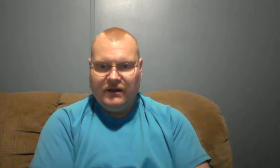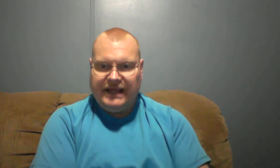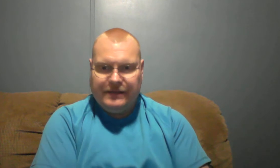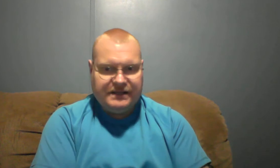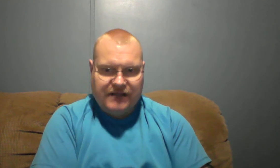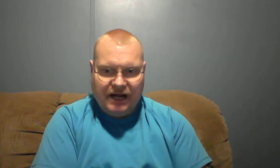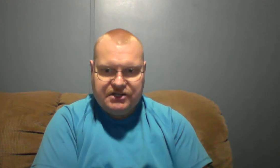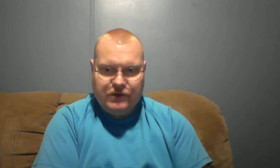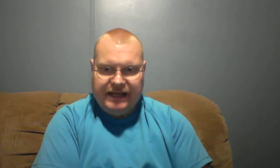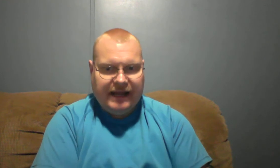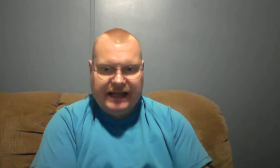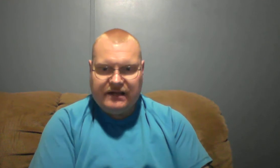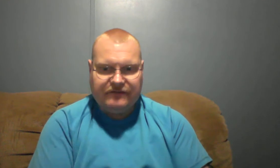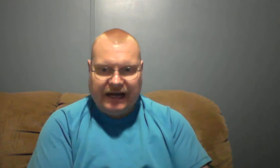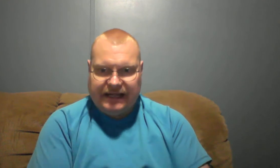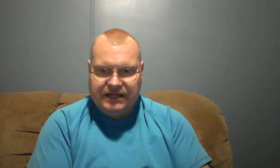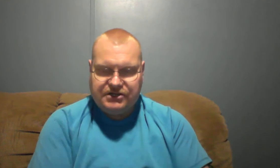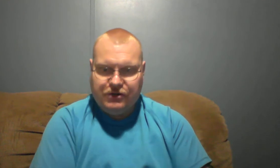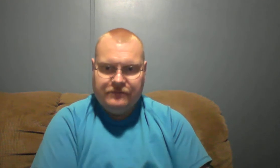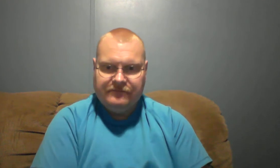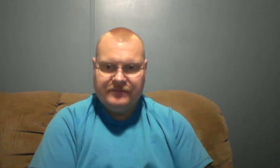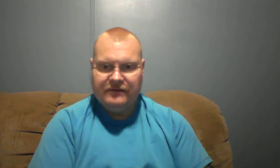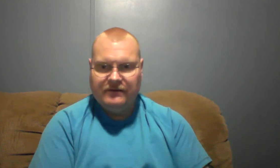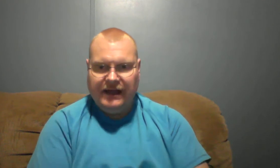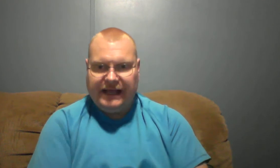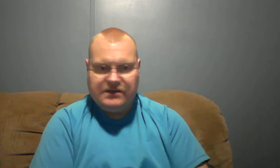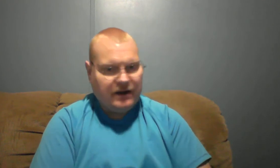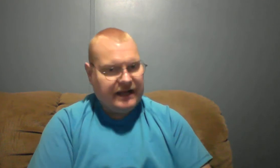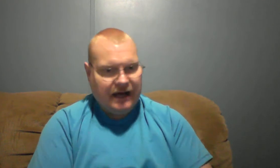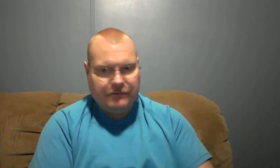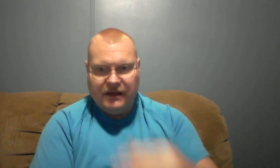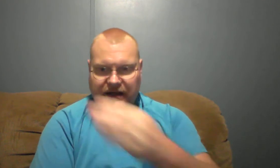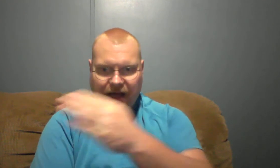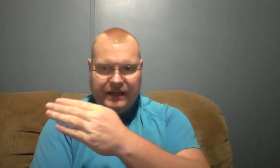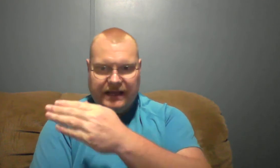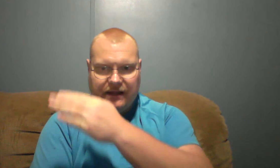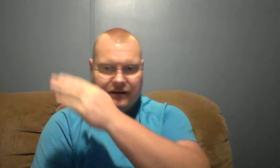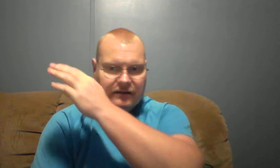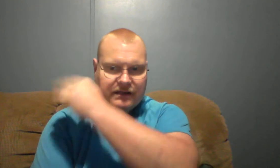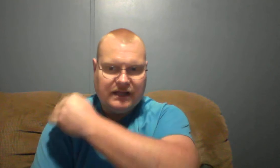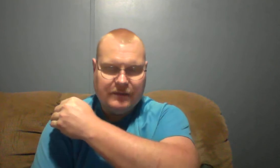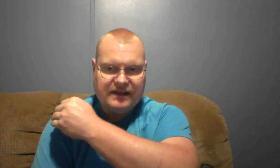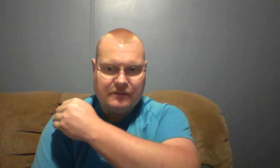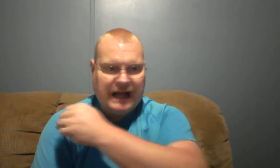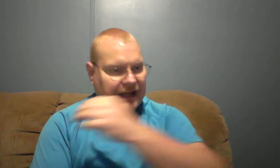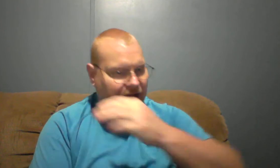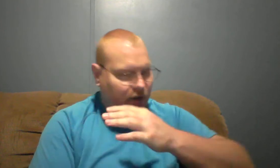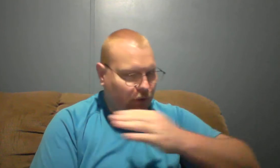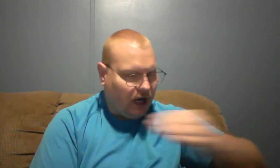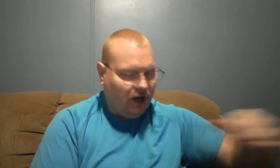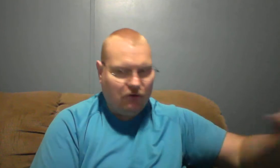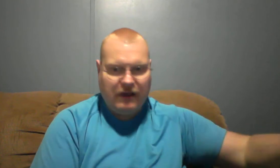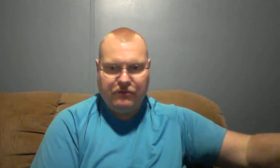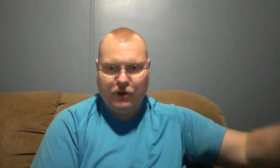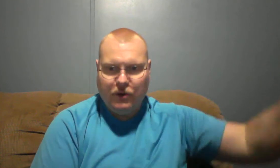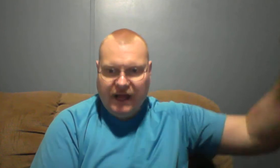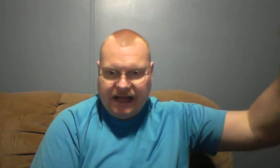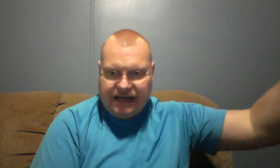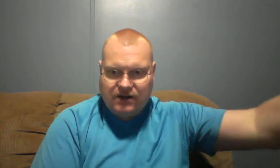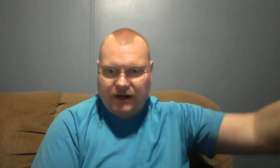Enemies got you. He doesn't need to fight against you. He's already got come in, come in at the back, went all the way through, and he's already